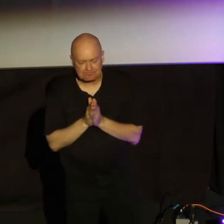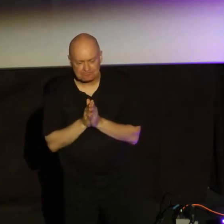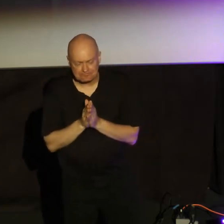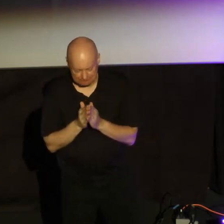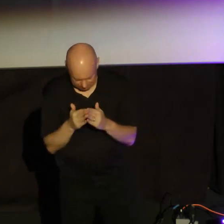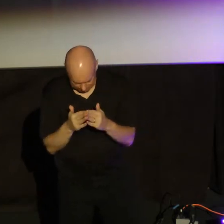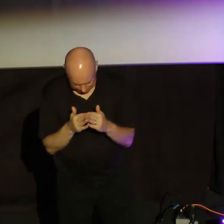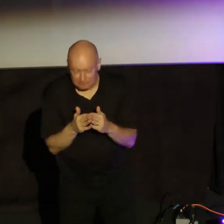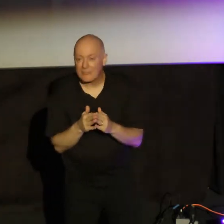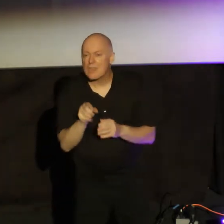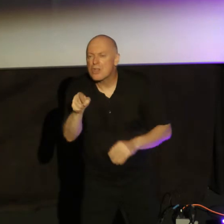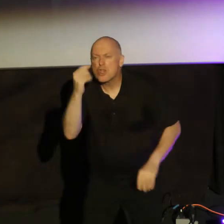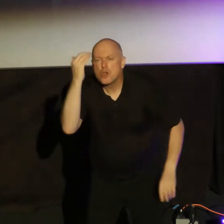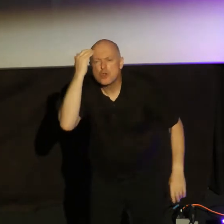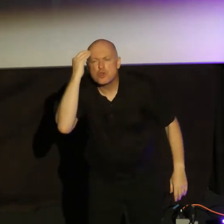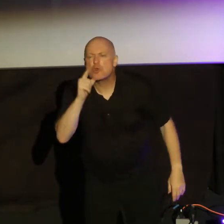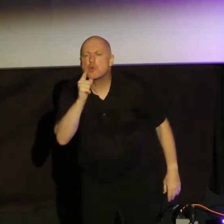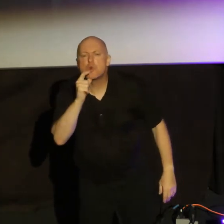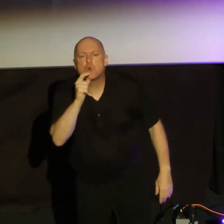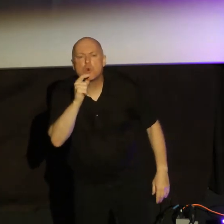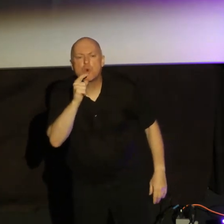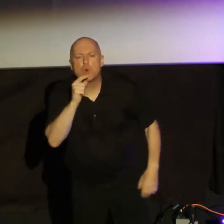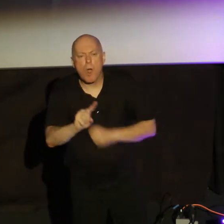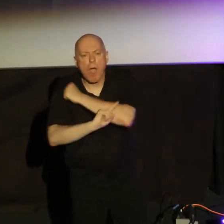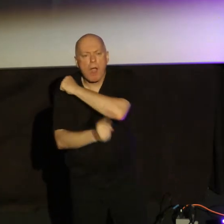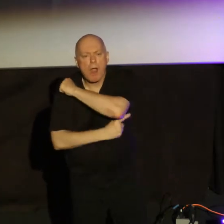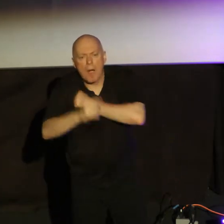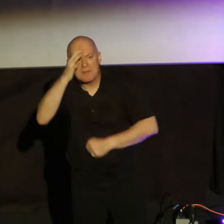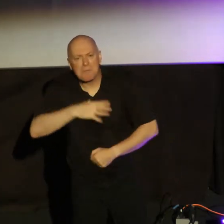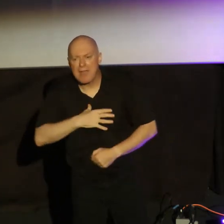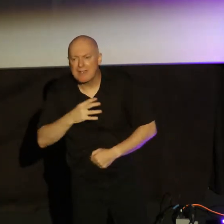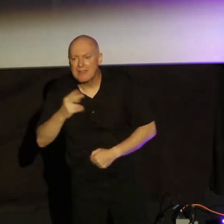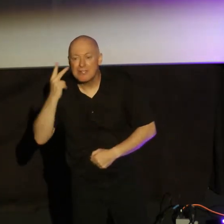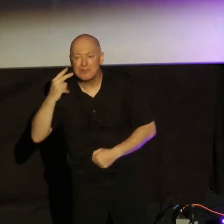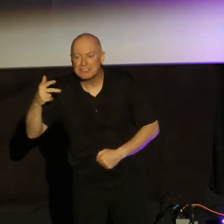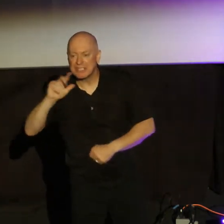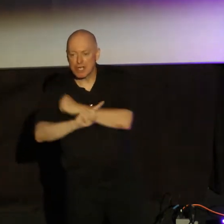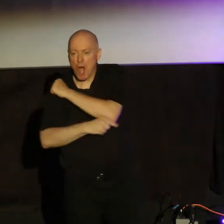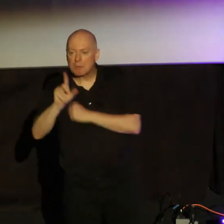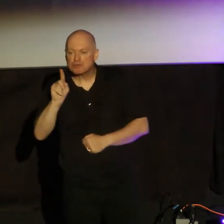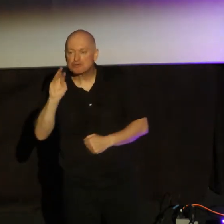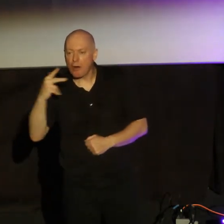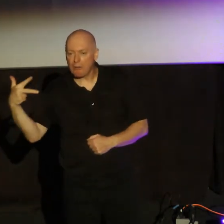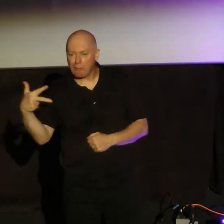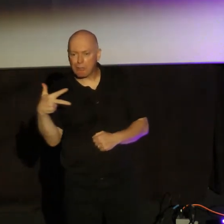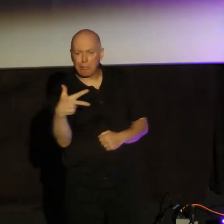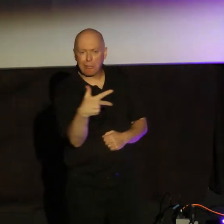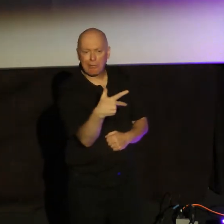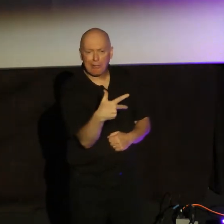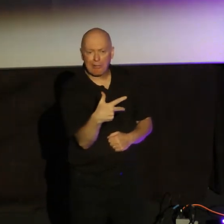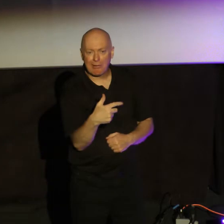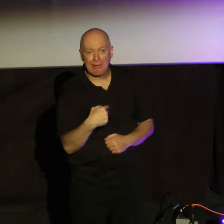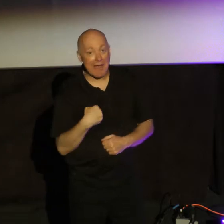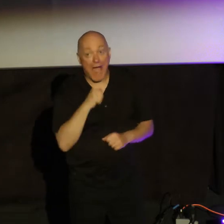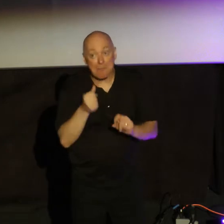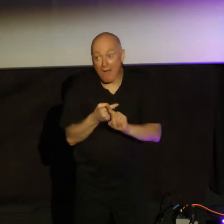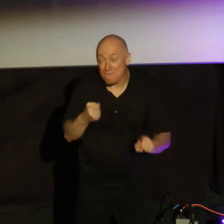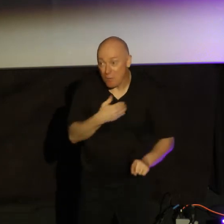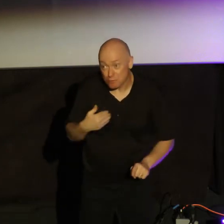Anyone know who Garbage Man is? Have we seen garbage trucks go by before? I'm not from Toronto, so I'm pretty sure